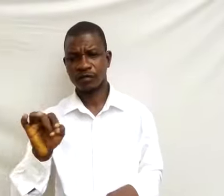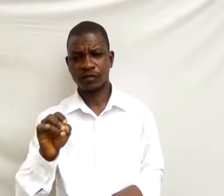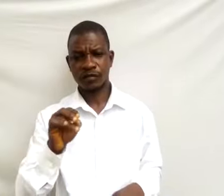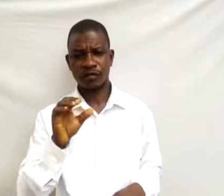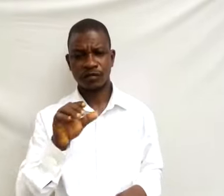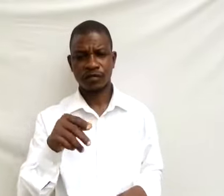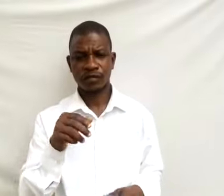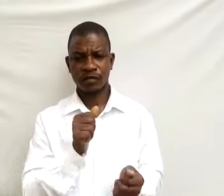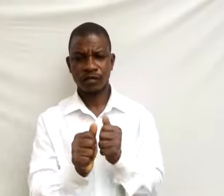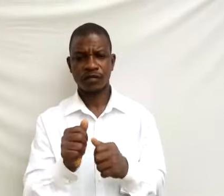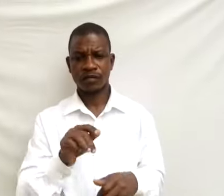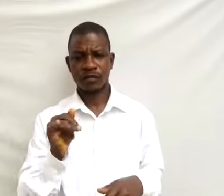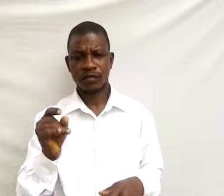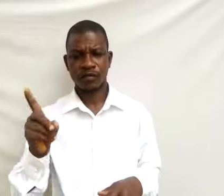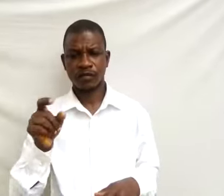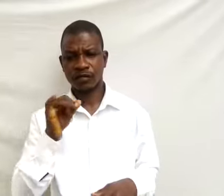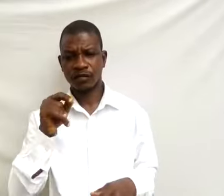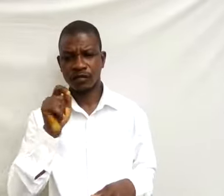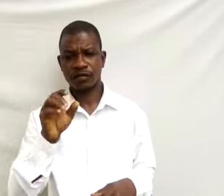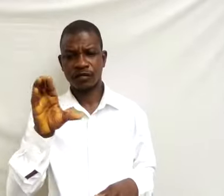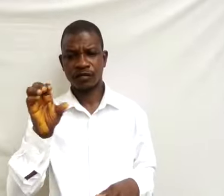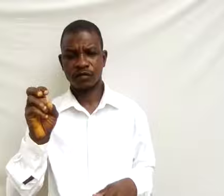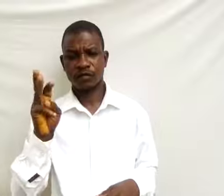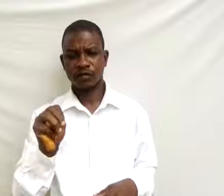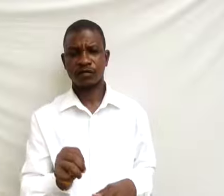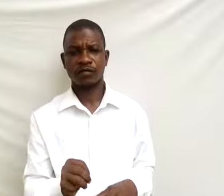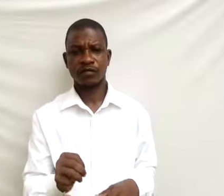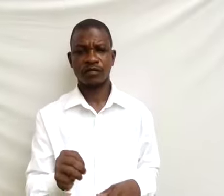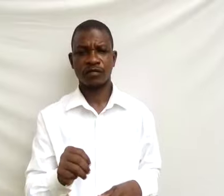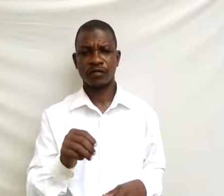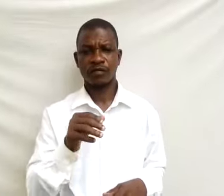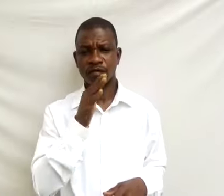In 11. Order of bodybuilding.